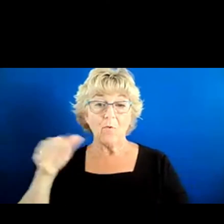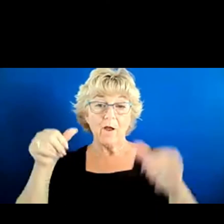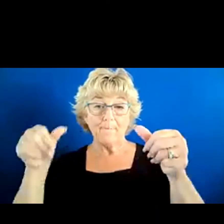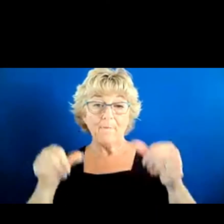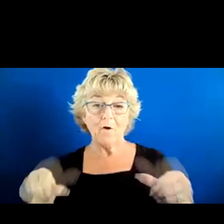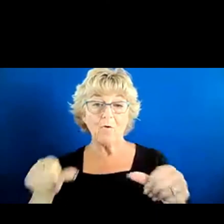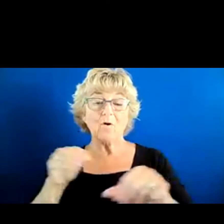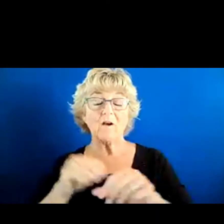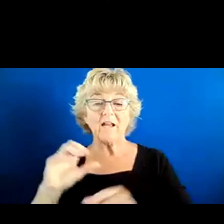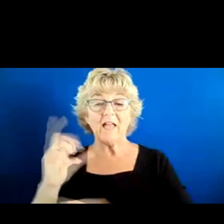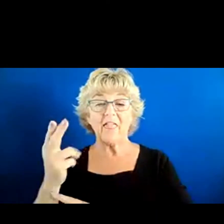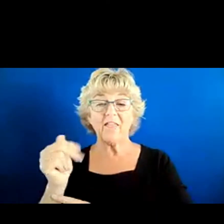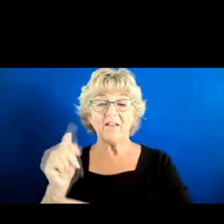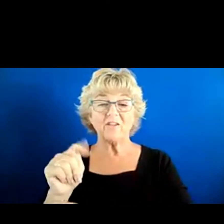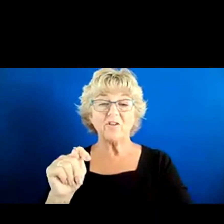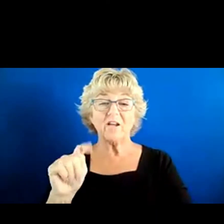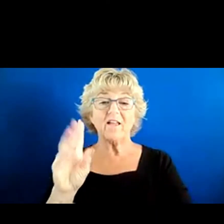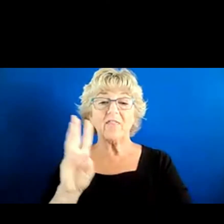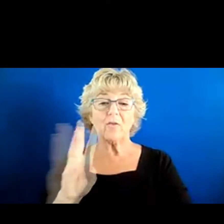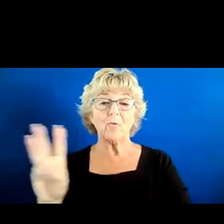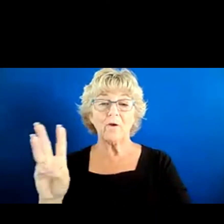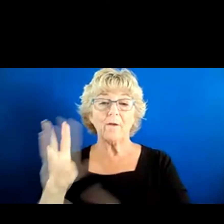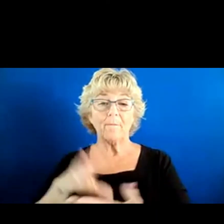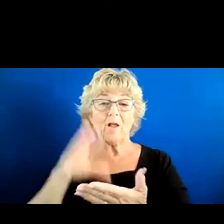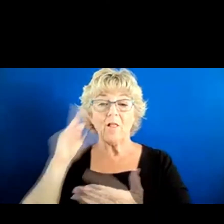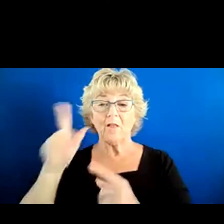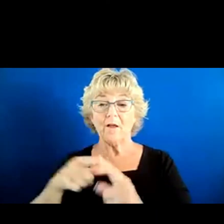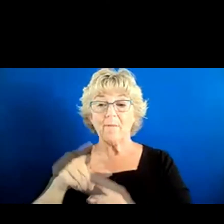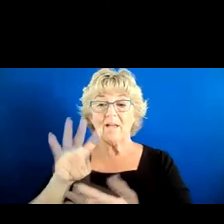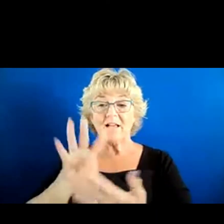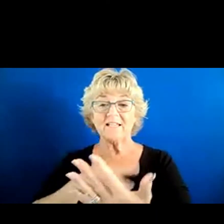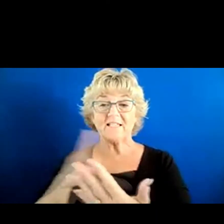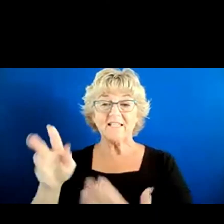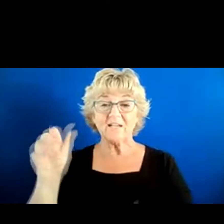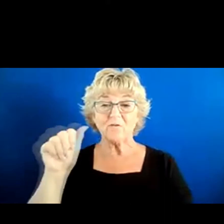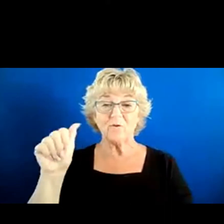chat the website where you can learn more about the Schedule A hiring authority.